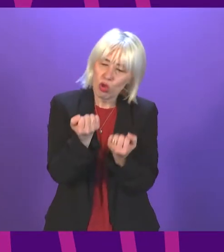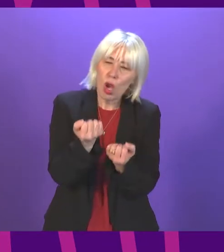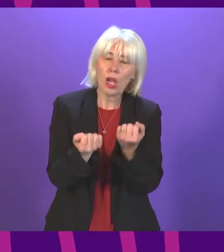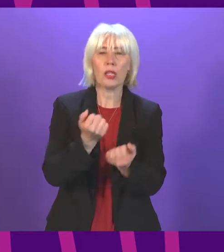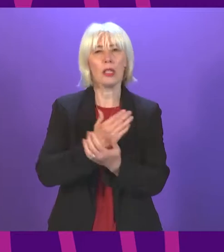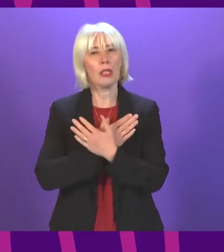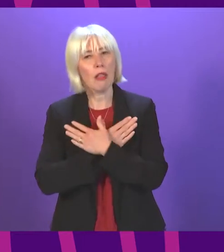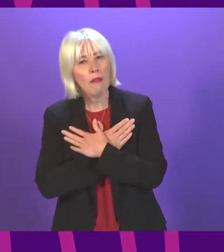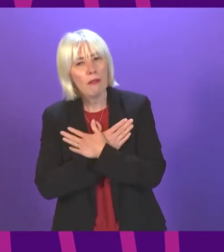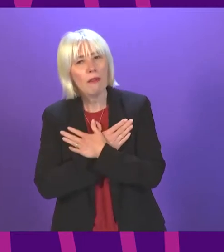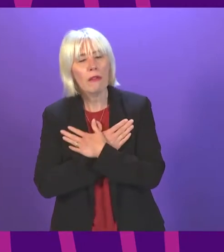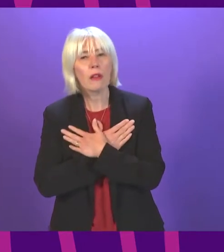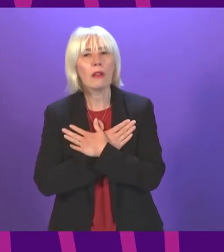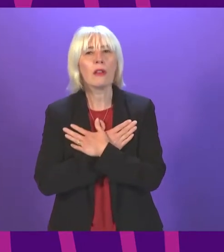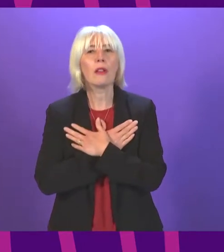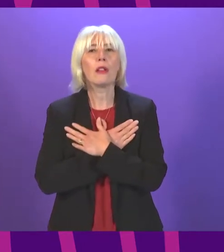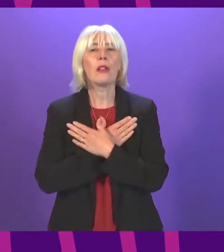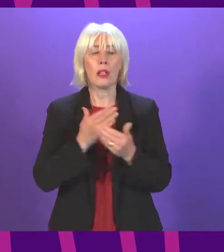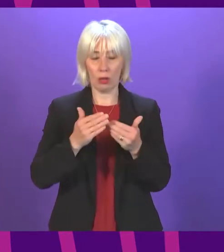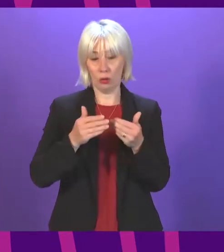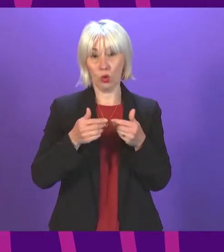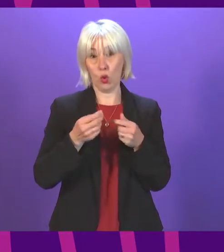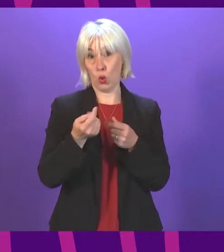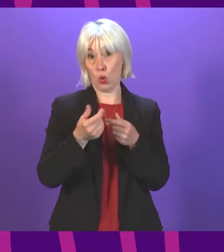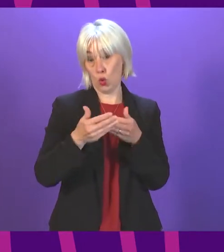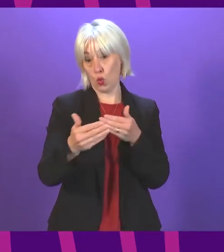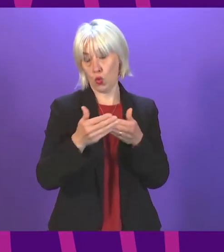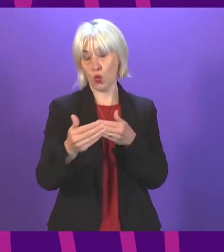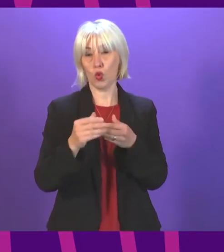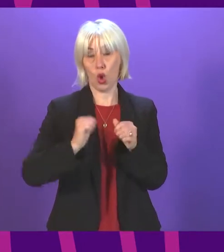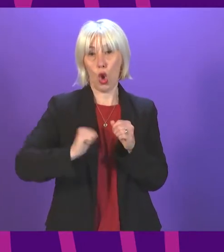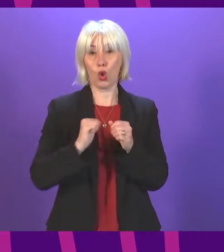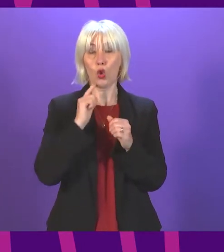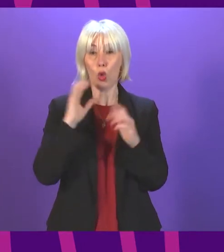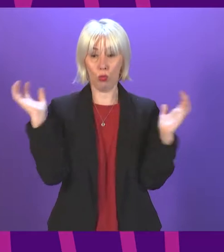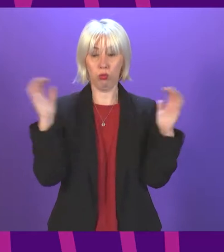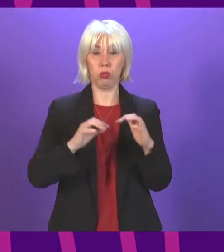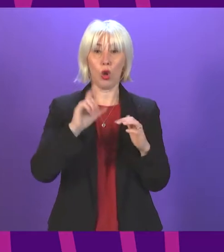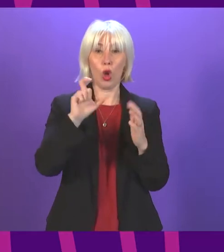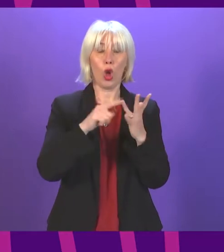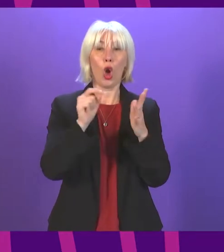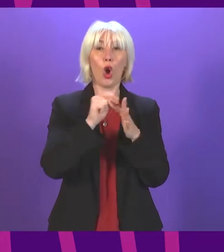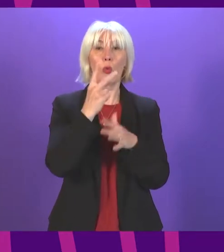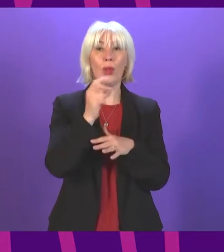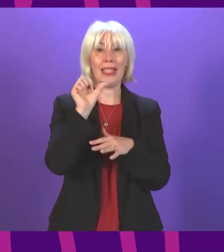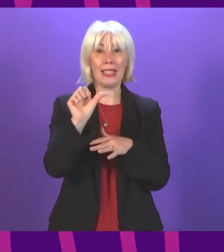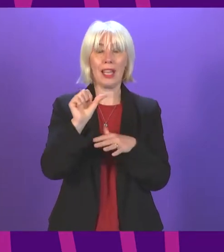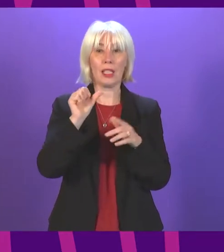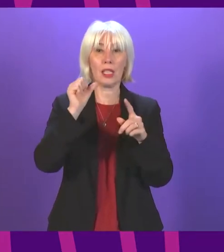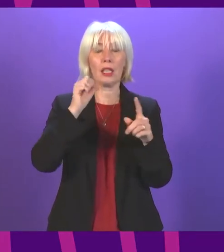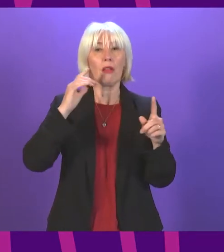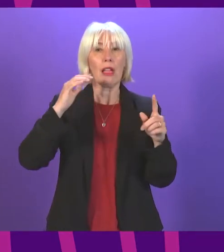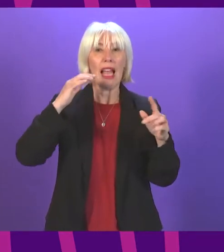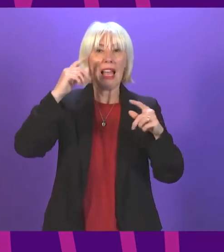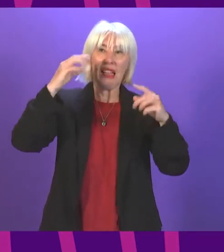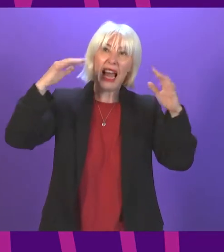IN JUST A FEW WEEKS, SCOTLAND WILL BE HOST TO COP26. WITH OUR CLIMATE IN CRISIS, WE KNOW THERE